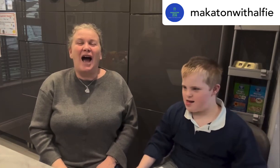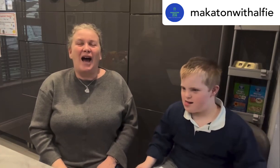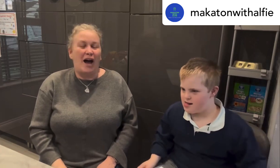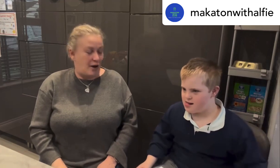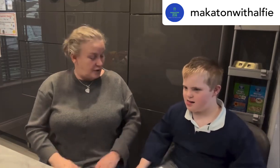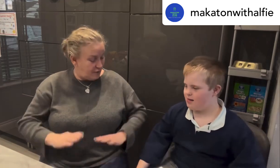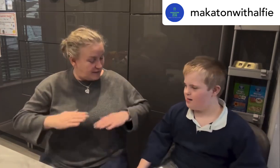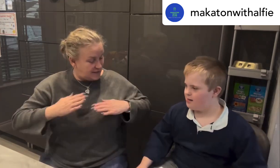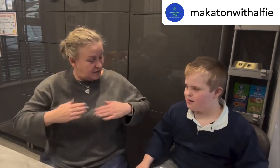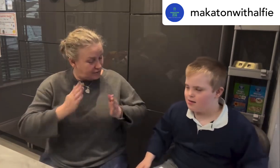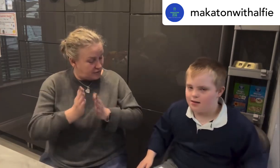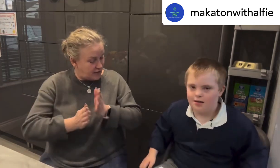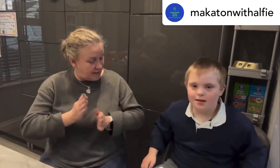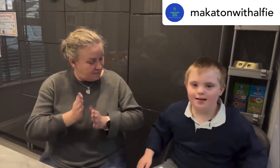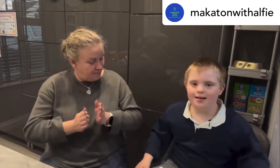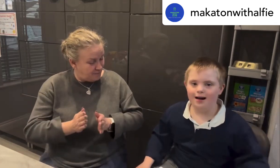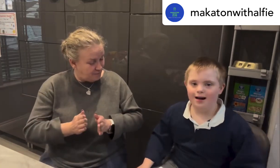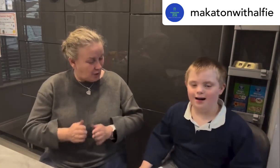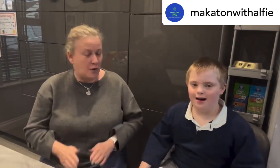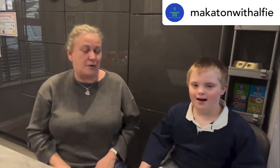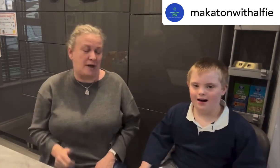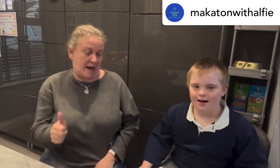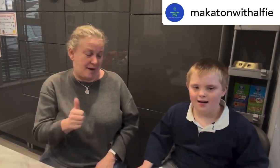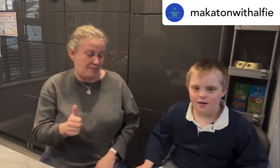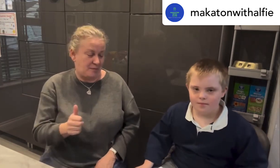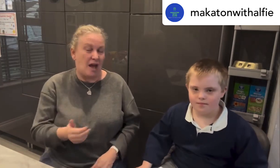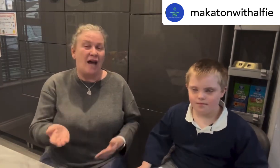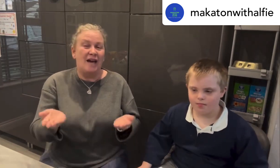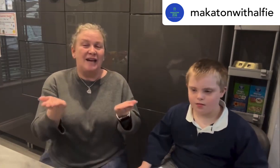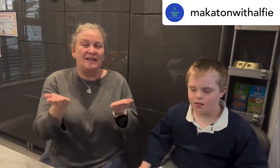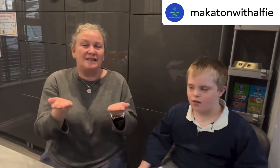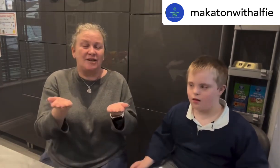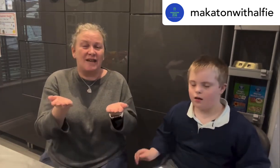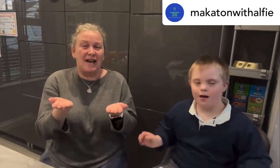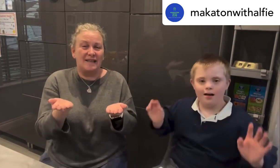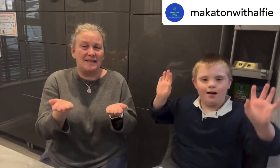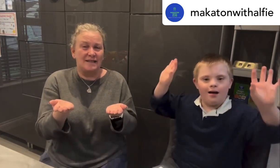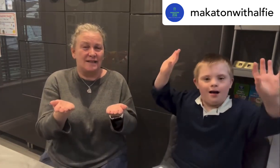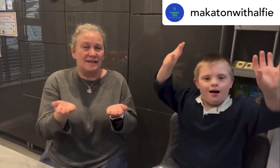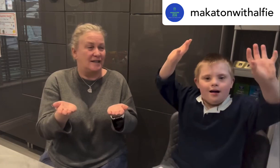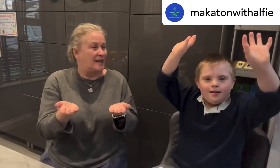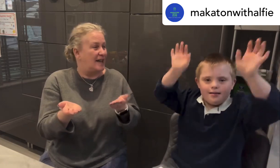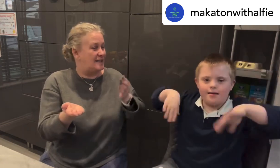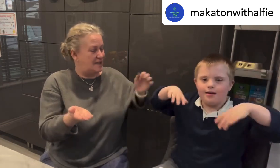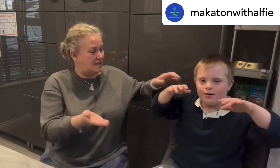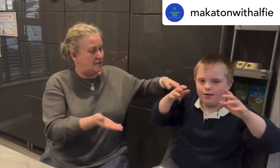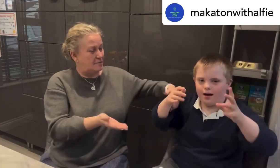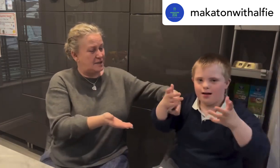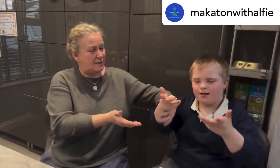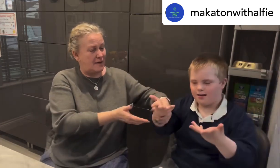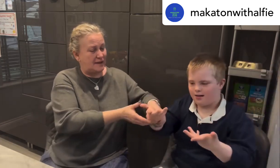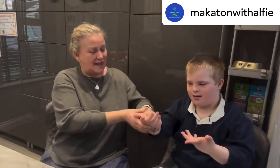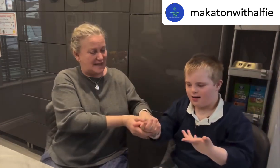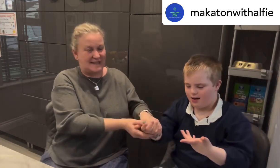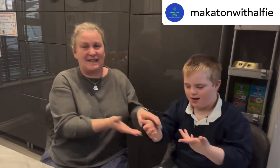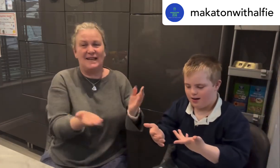Are you ready to do your sign in? Yeah! OK. You see those hands? That's it. Turn them this way round. That's it.